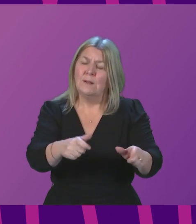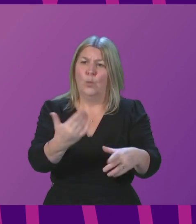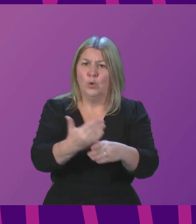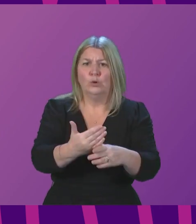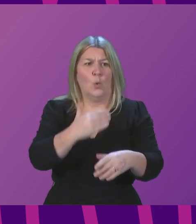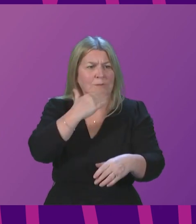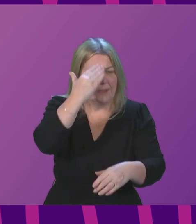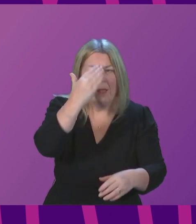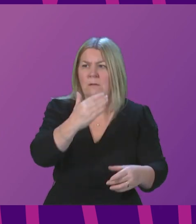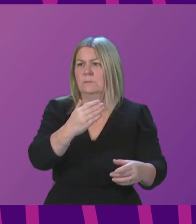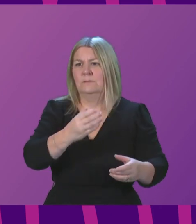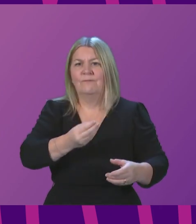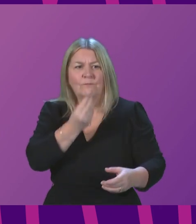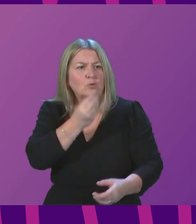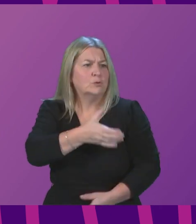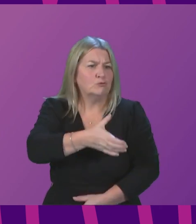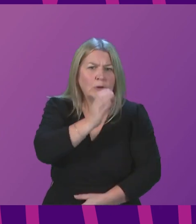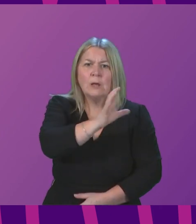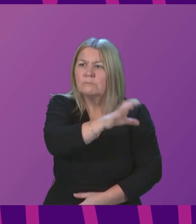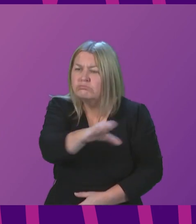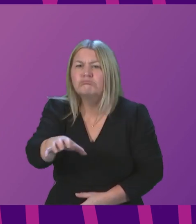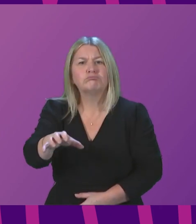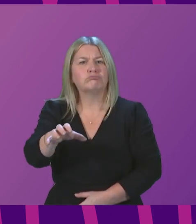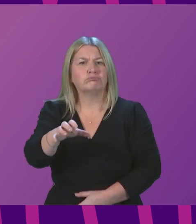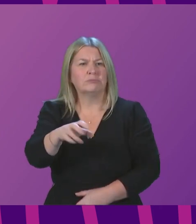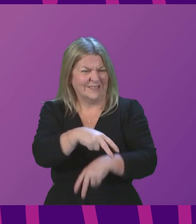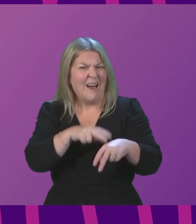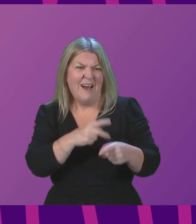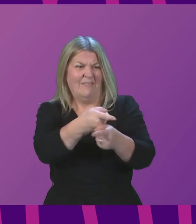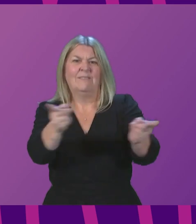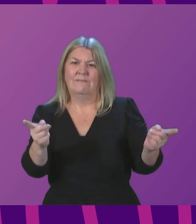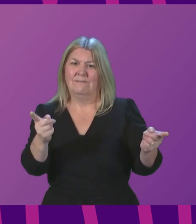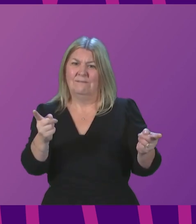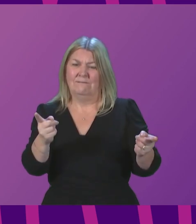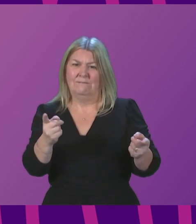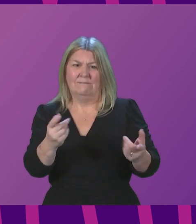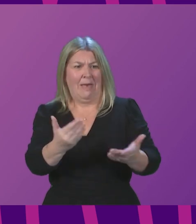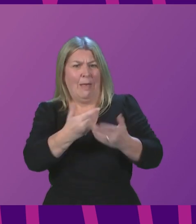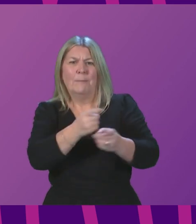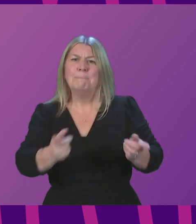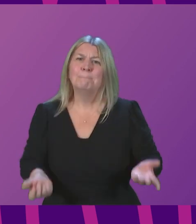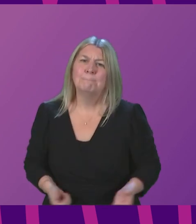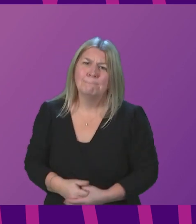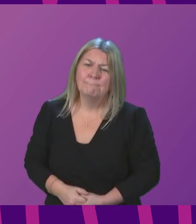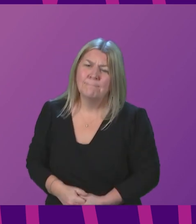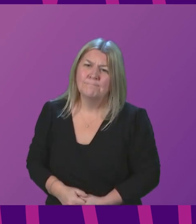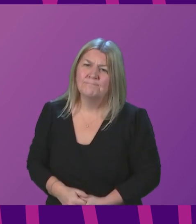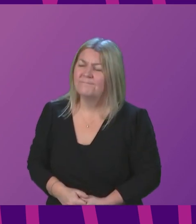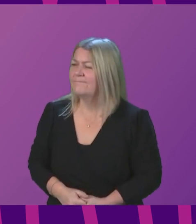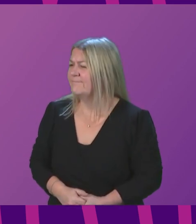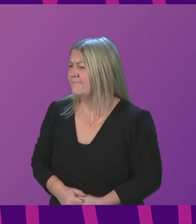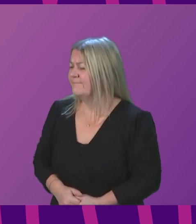have to choose between their health and their income? The First Minister. In terms of funding support, I find it impossible right now to